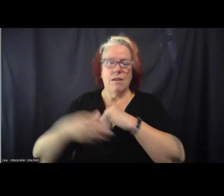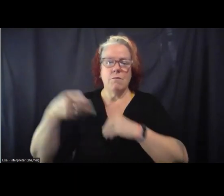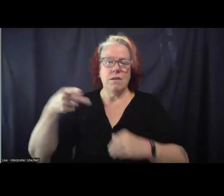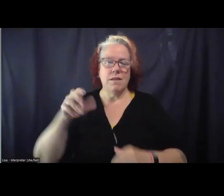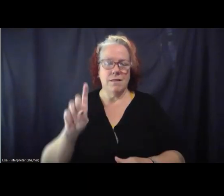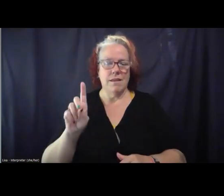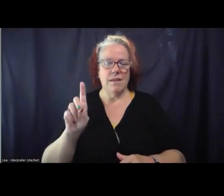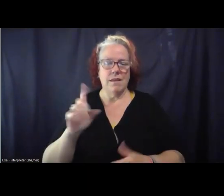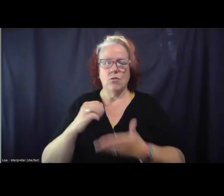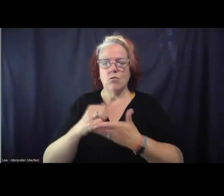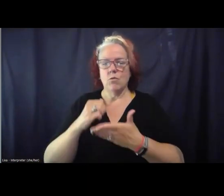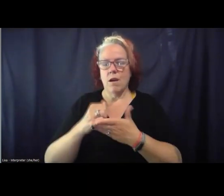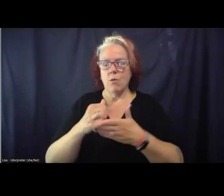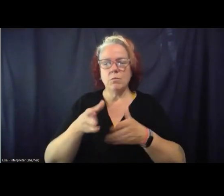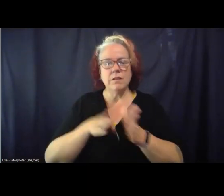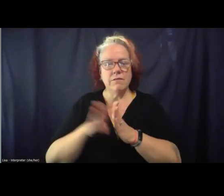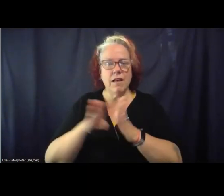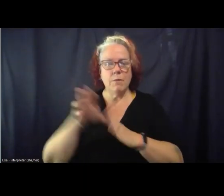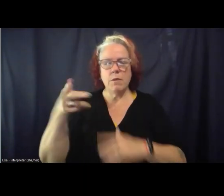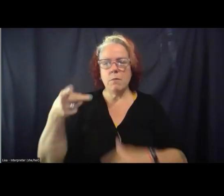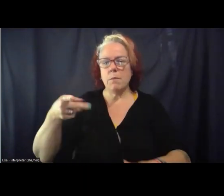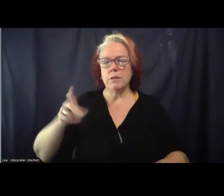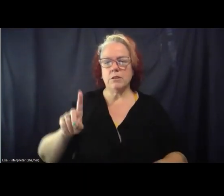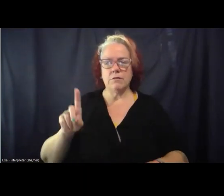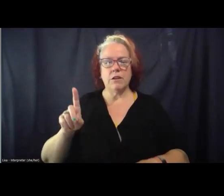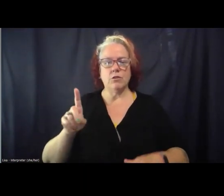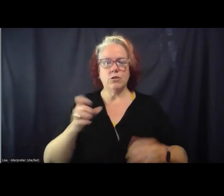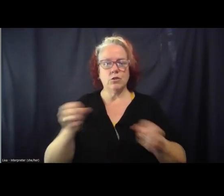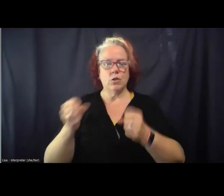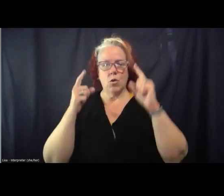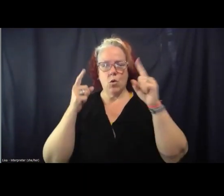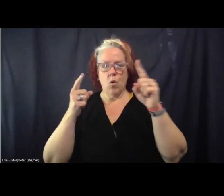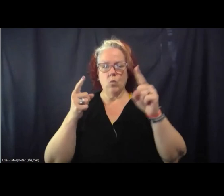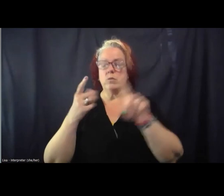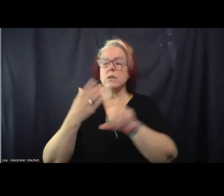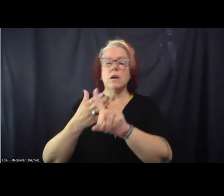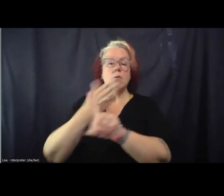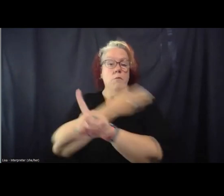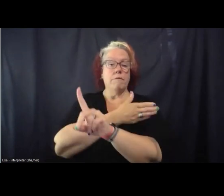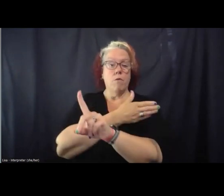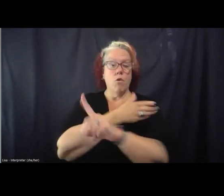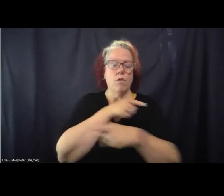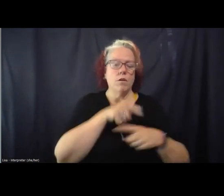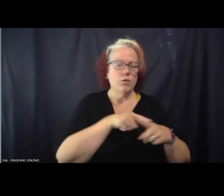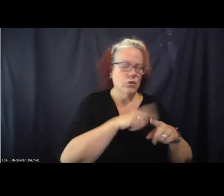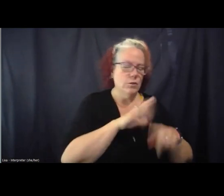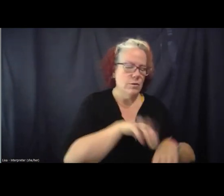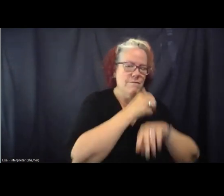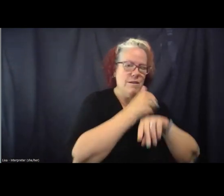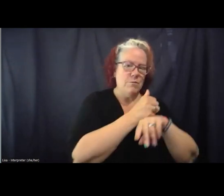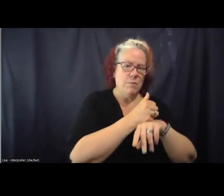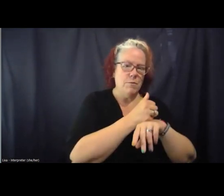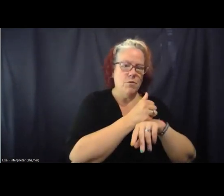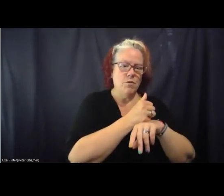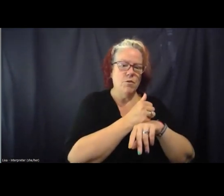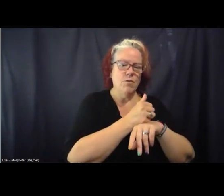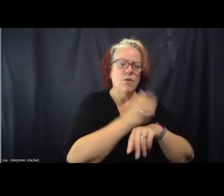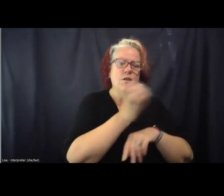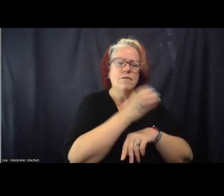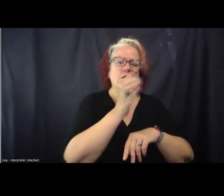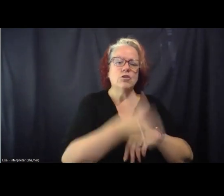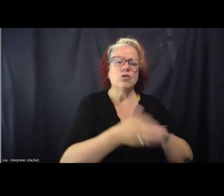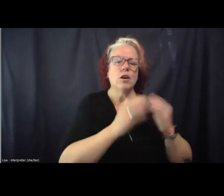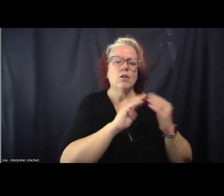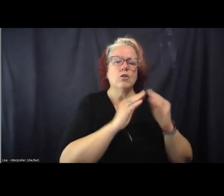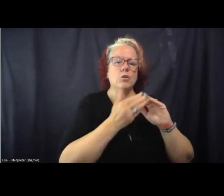strategic goals. Prior to her current role, Charlene was a founding member of the Chicago Community